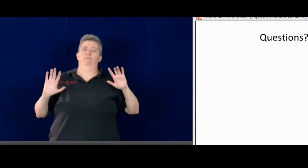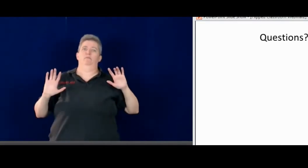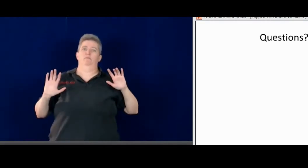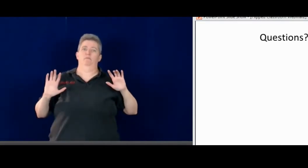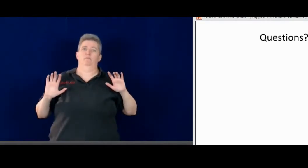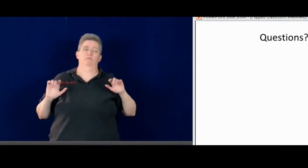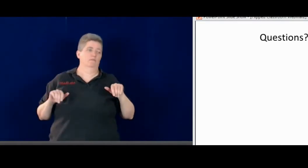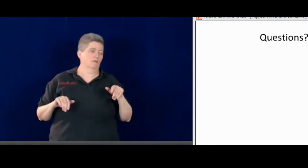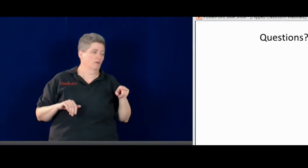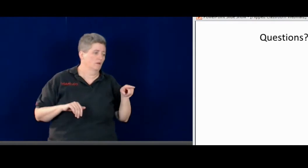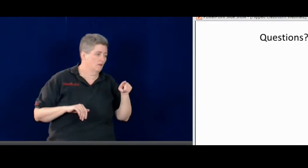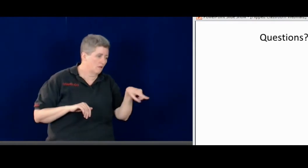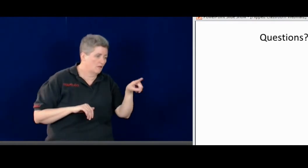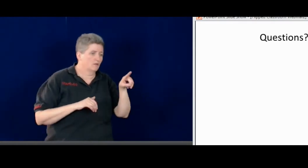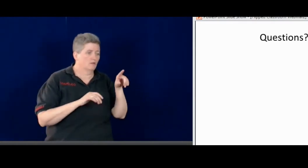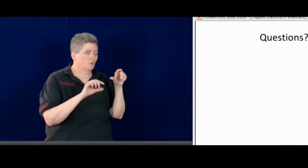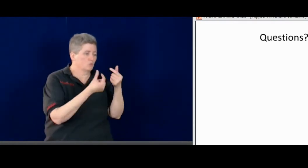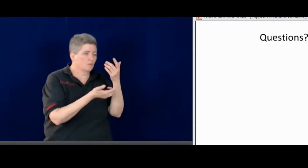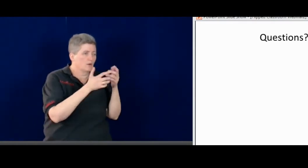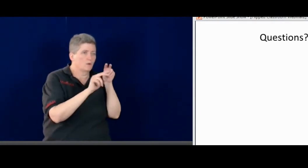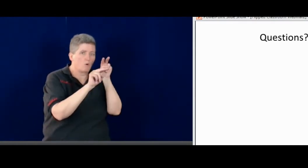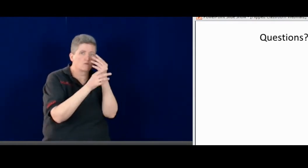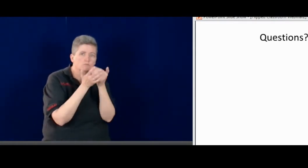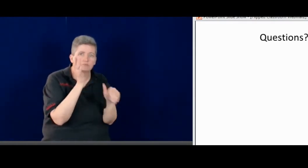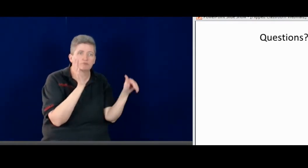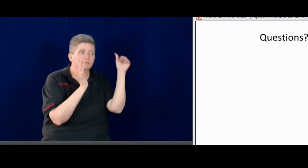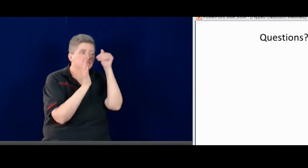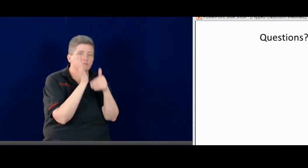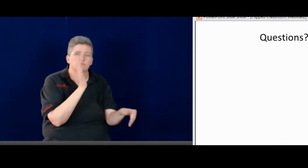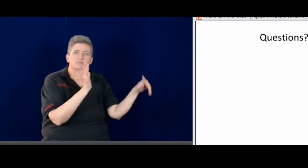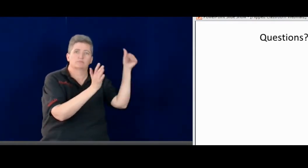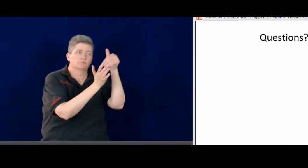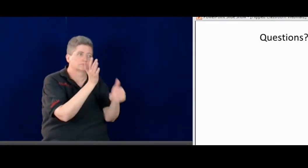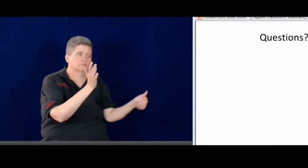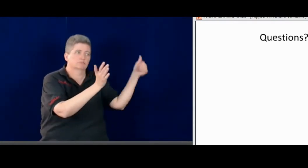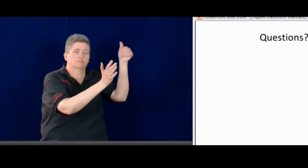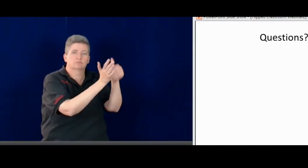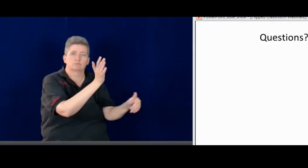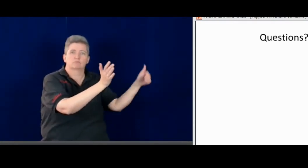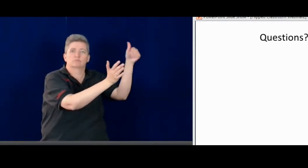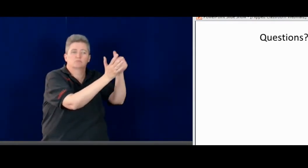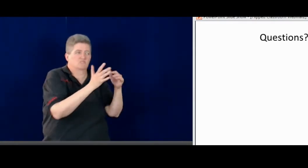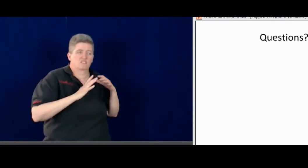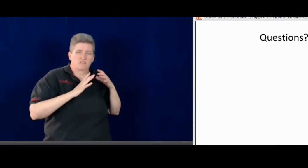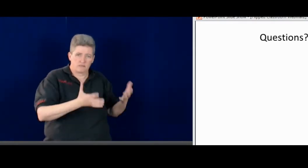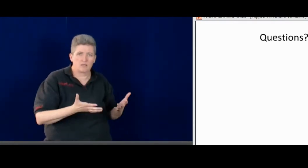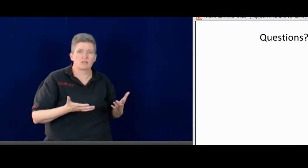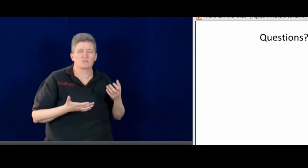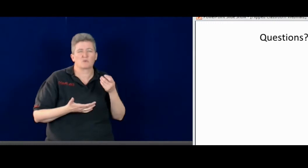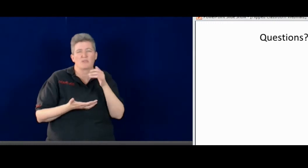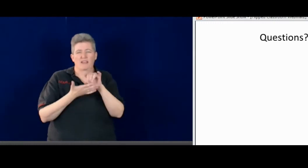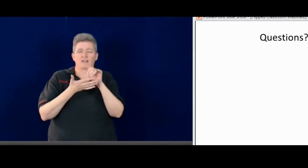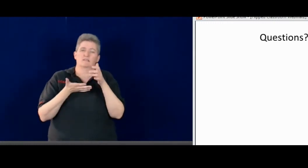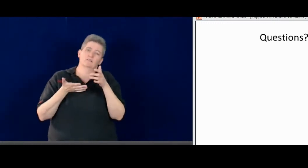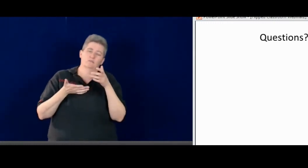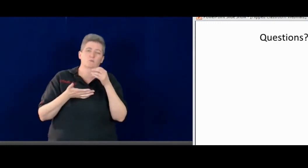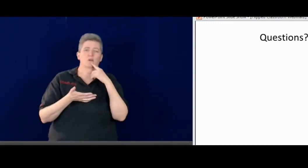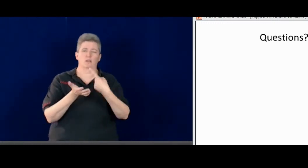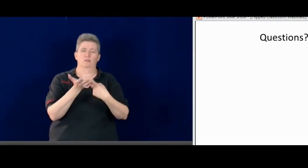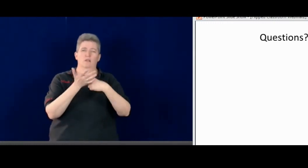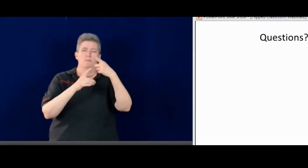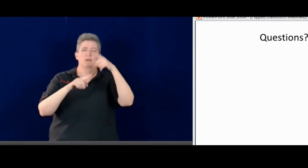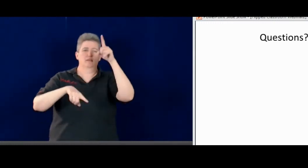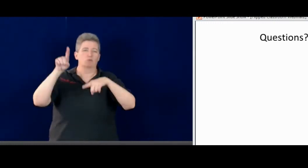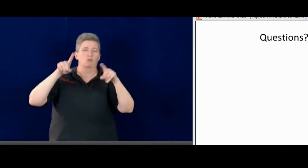And then there's other students who will watch the video and they get it just the one time through. Then there's other students who watch it over and over repetitively